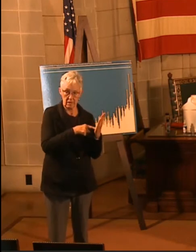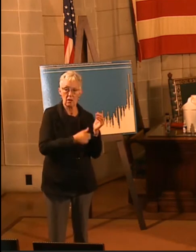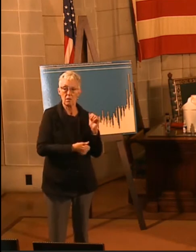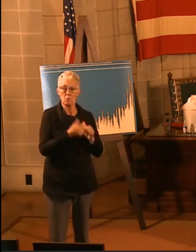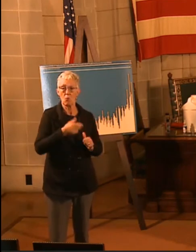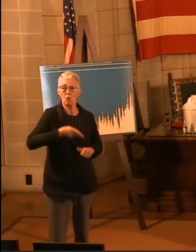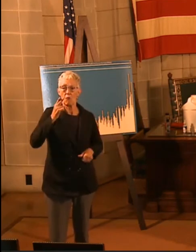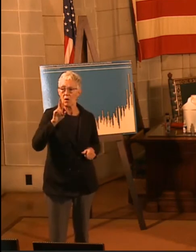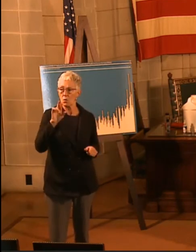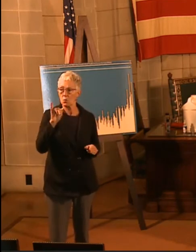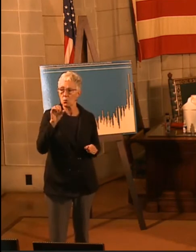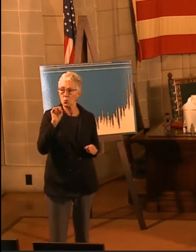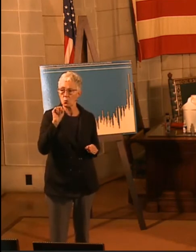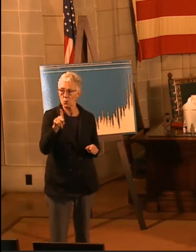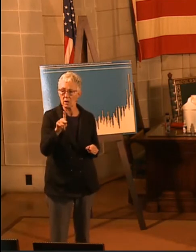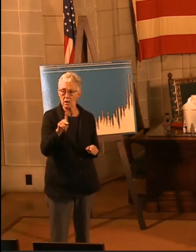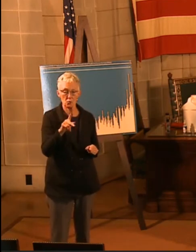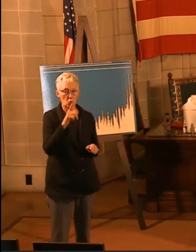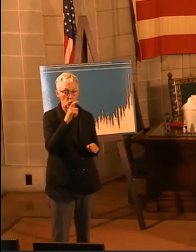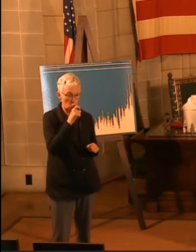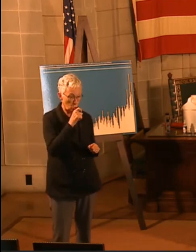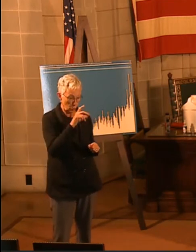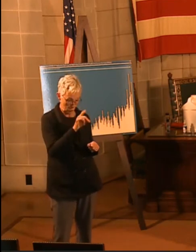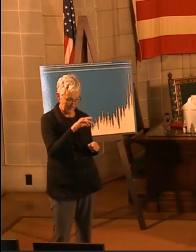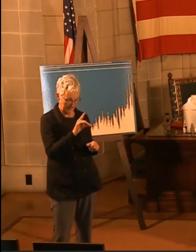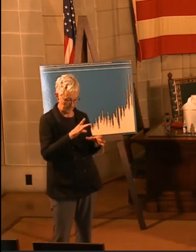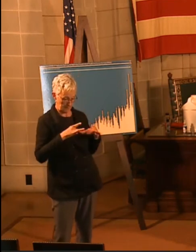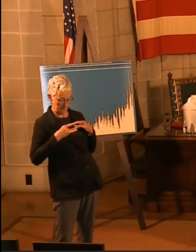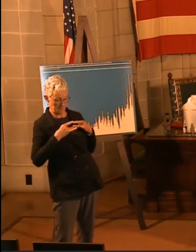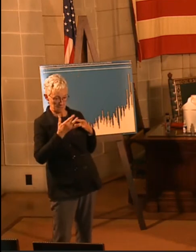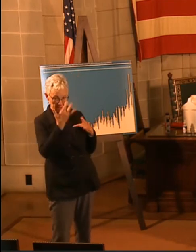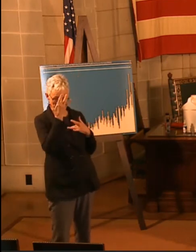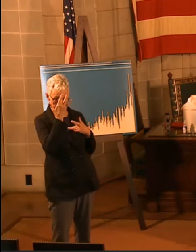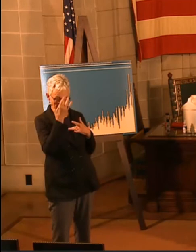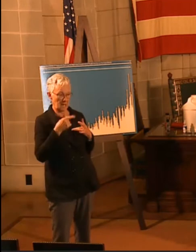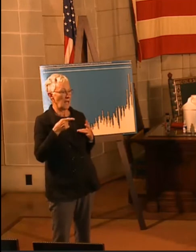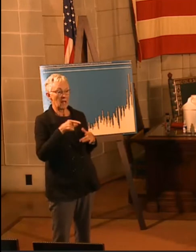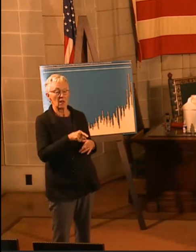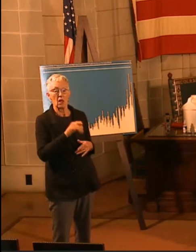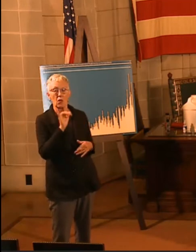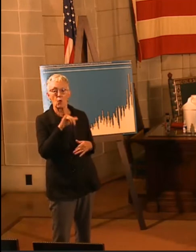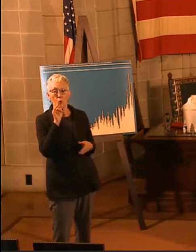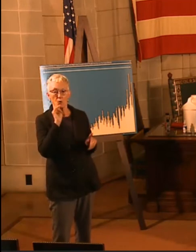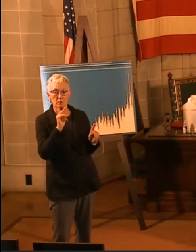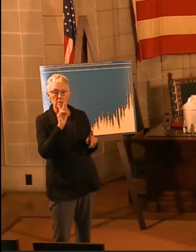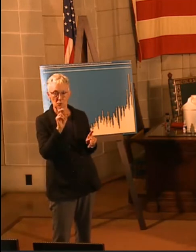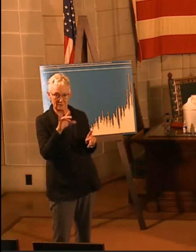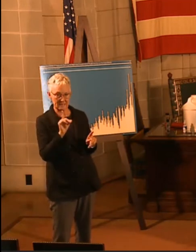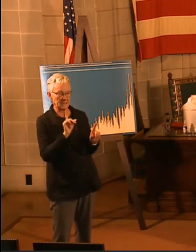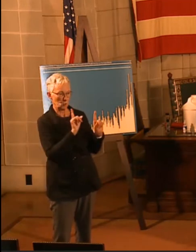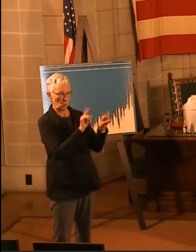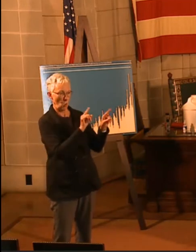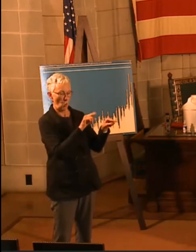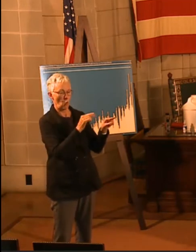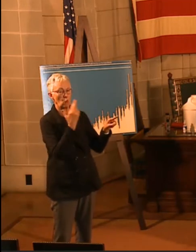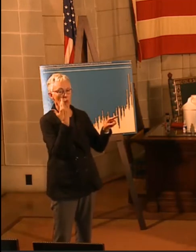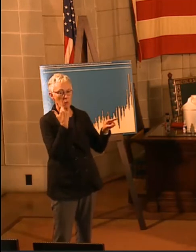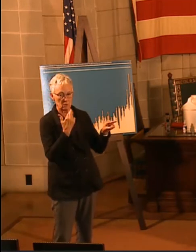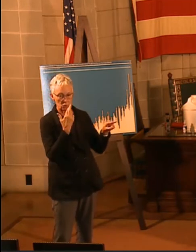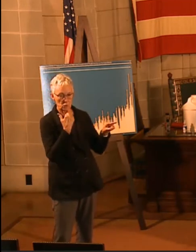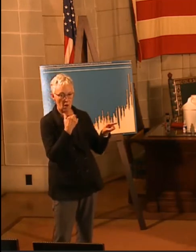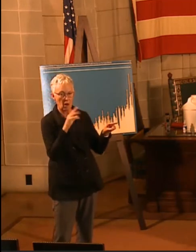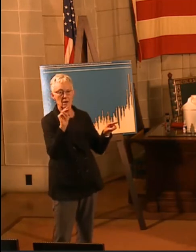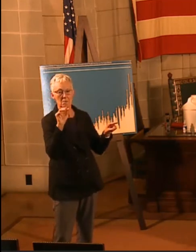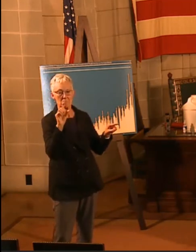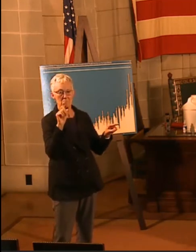compared people who had been infected with those who didn't was attendance at restaurants where people were not masking. So, the real